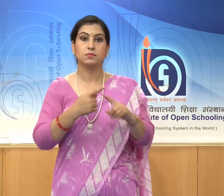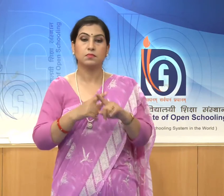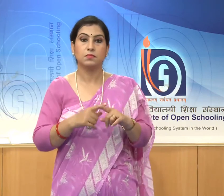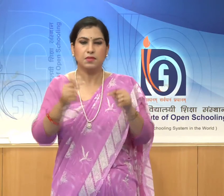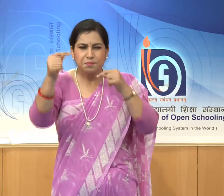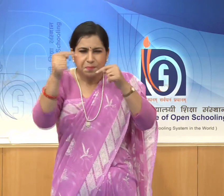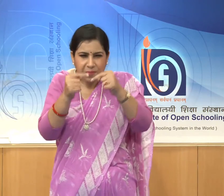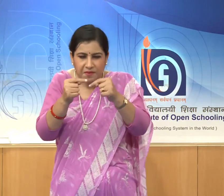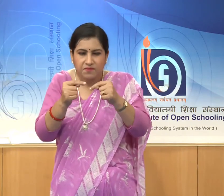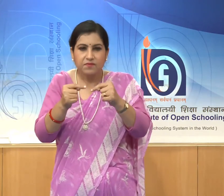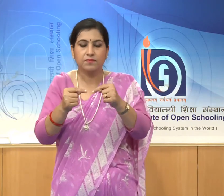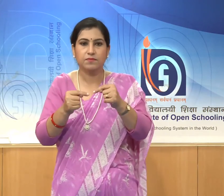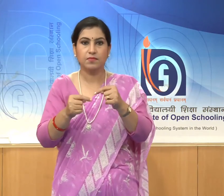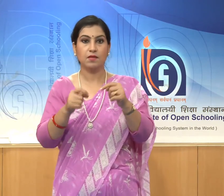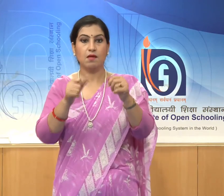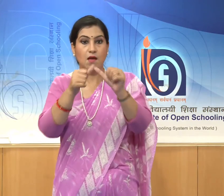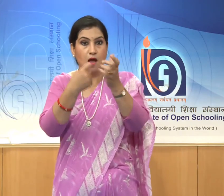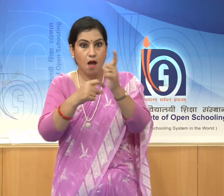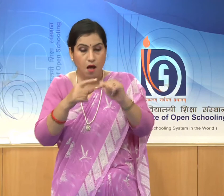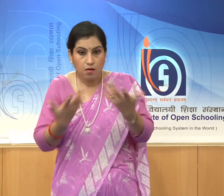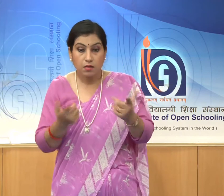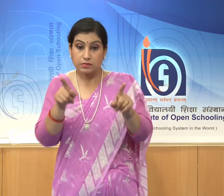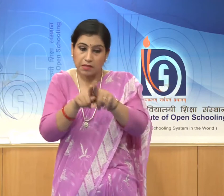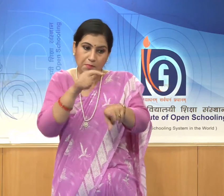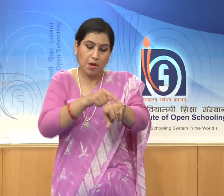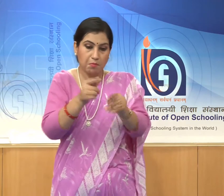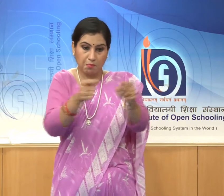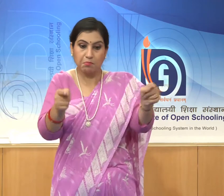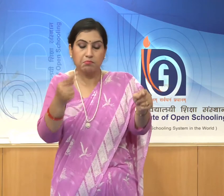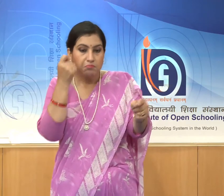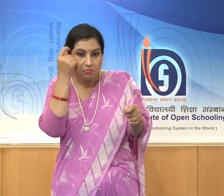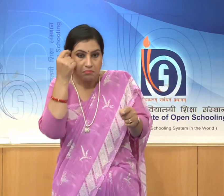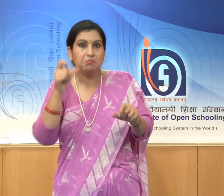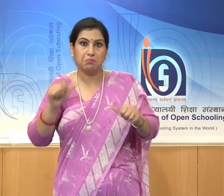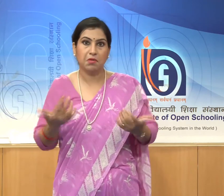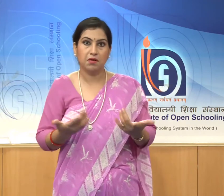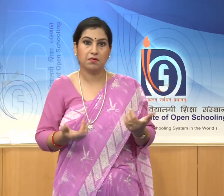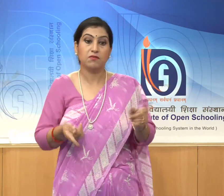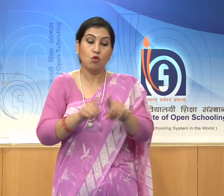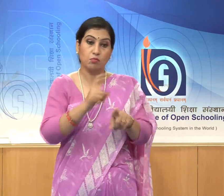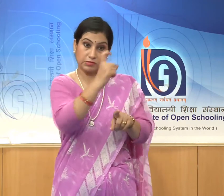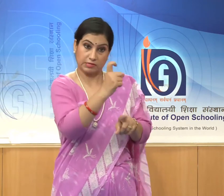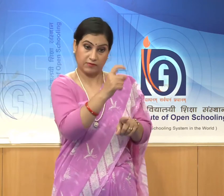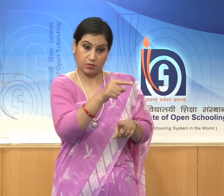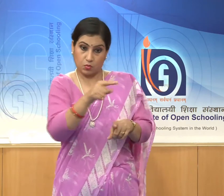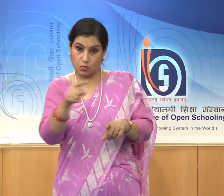the art of the period from 7th century CE